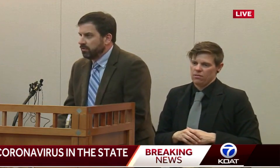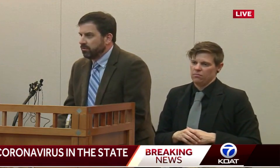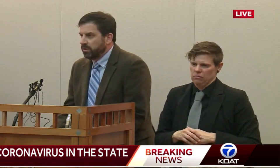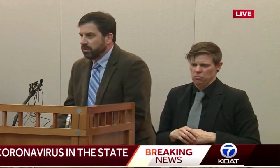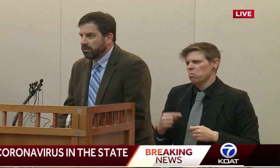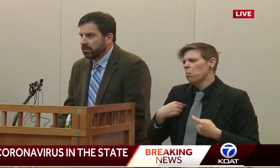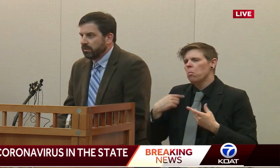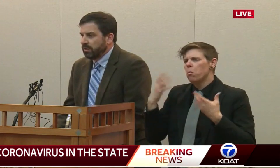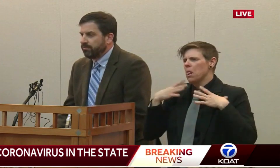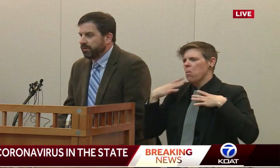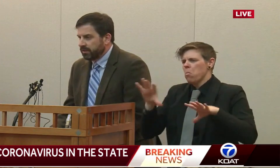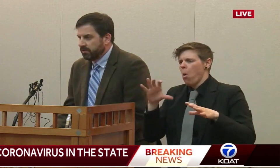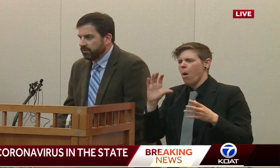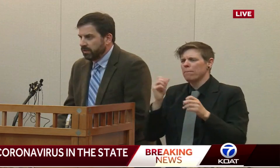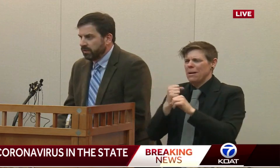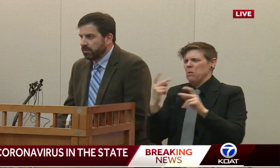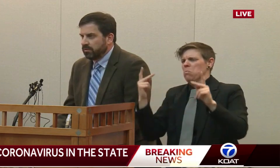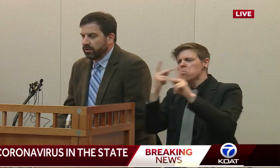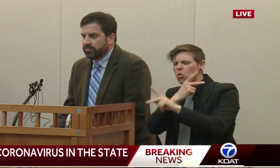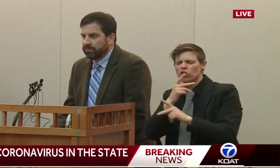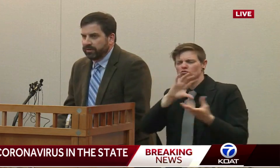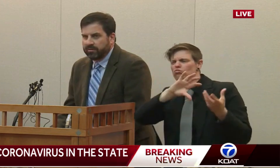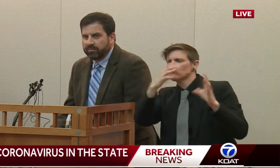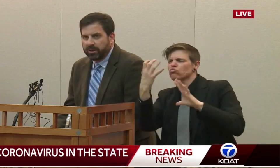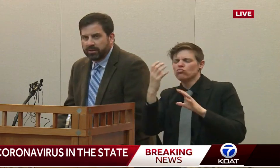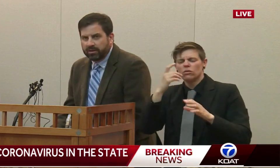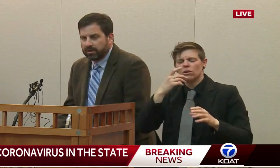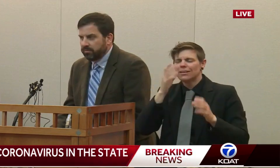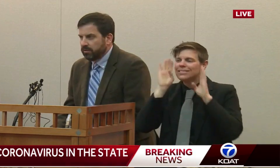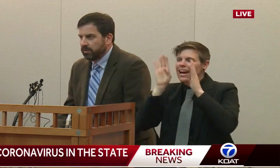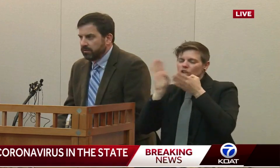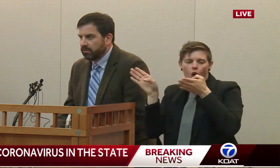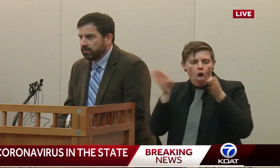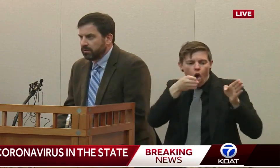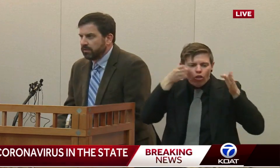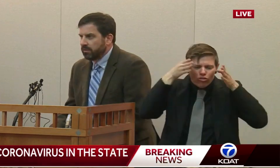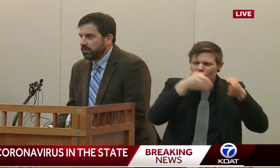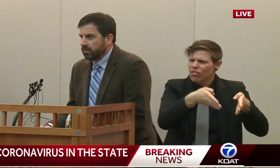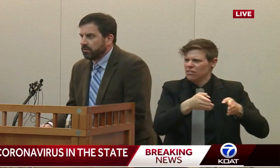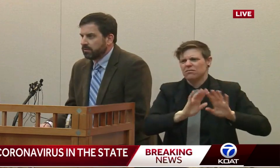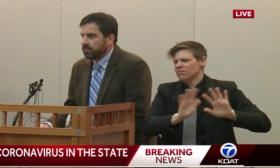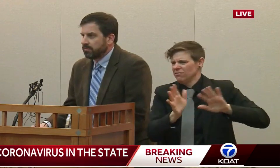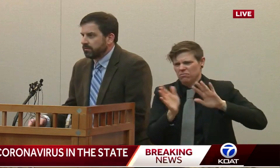investigation and we can effectively try to prevent spread in our communities.